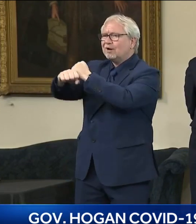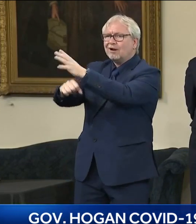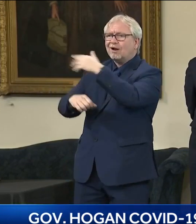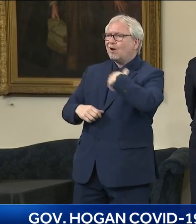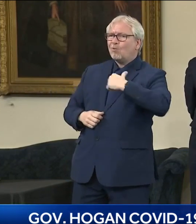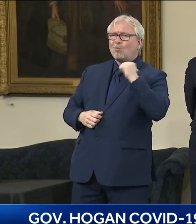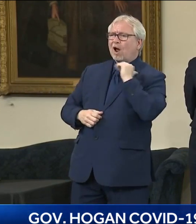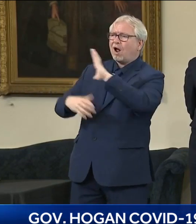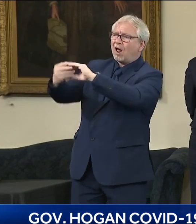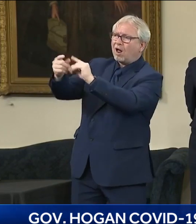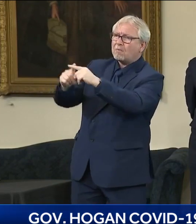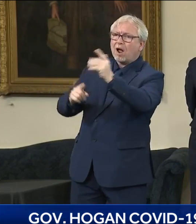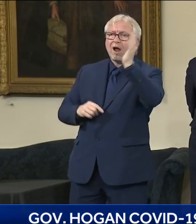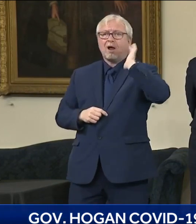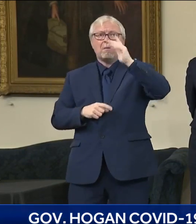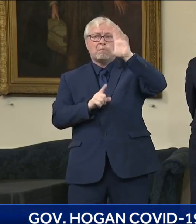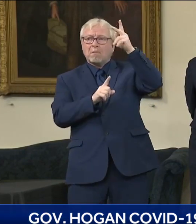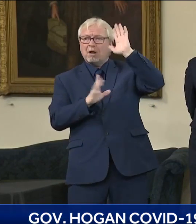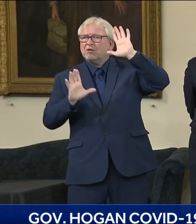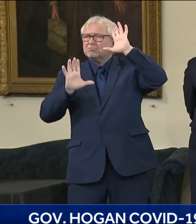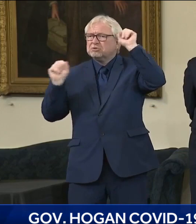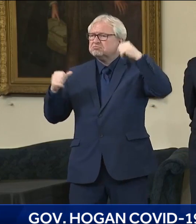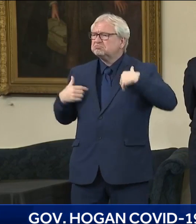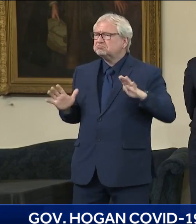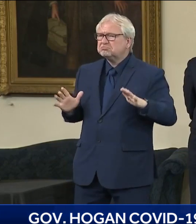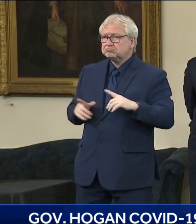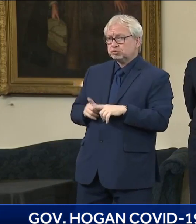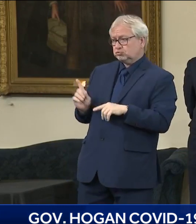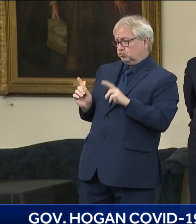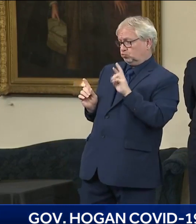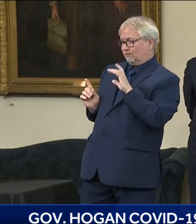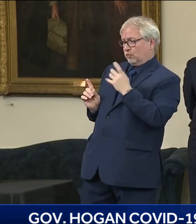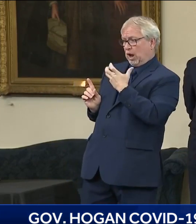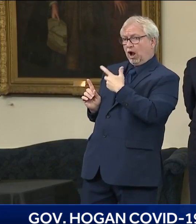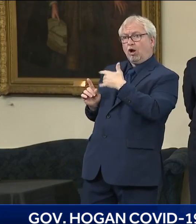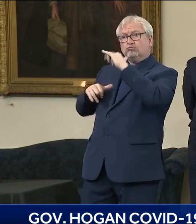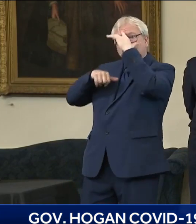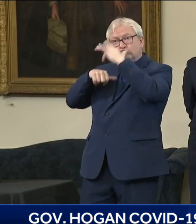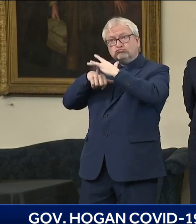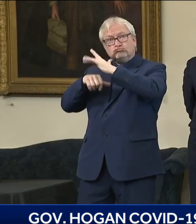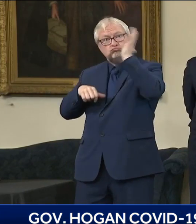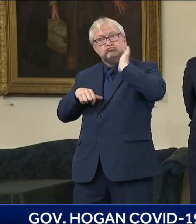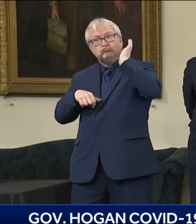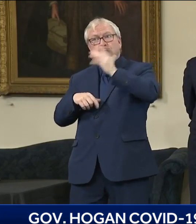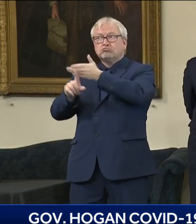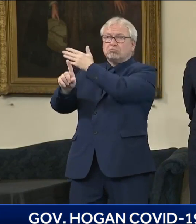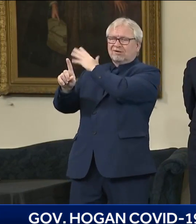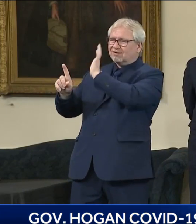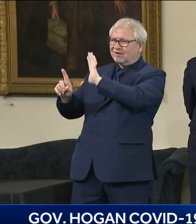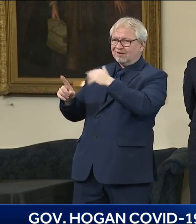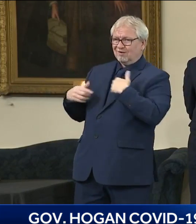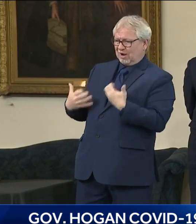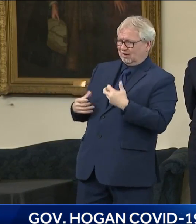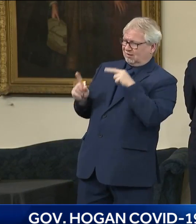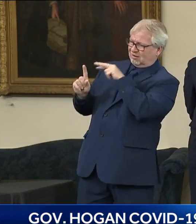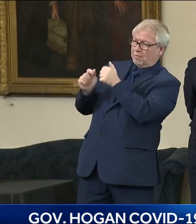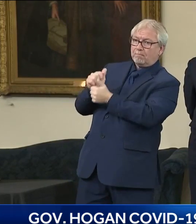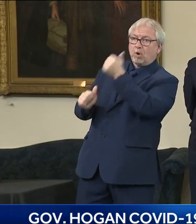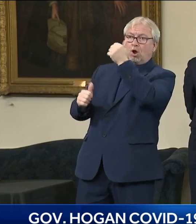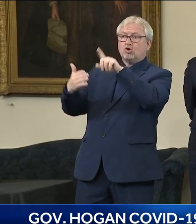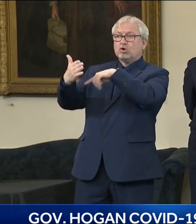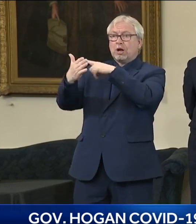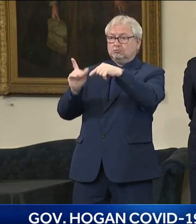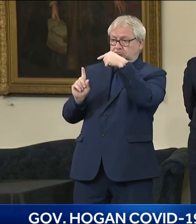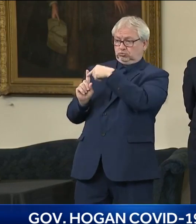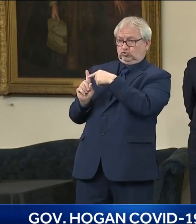sure Dr. Redfield wants to do that either. But I don't think most of that criticism was ever directed at him or any of his